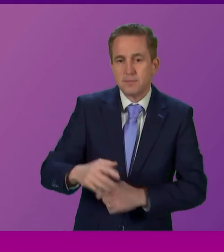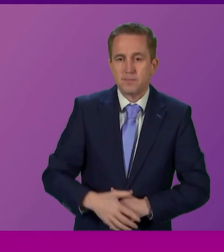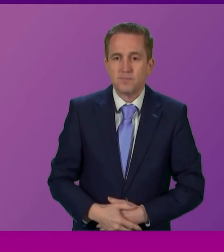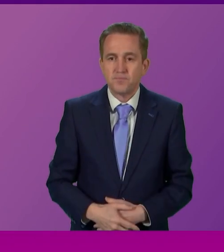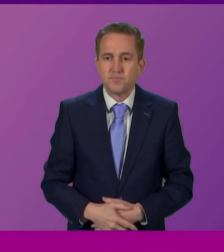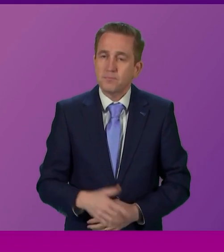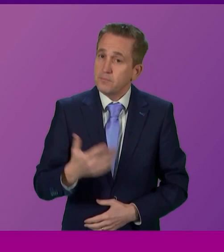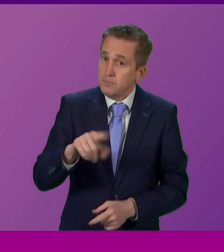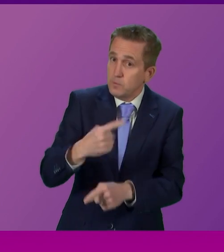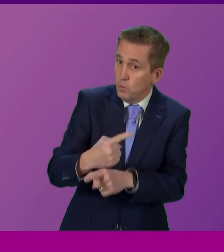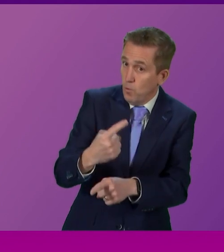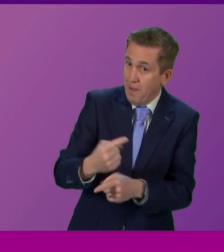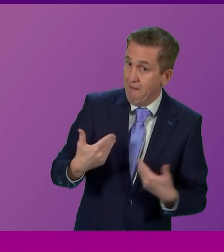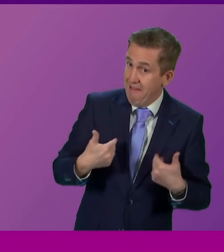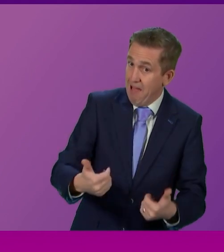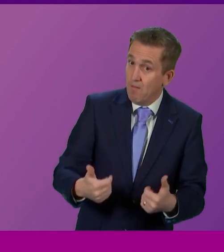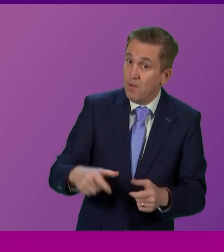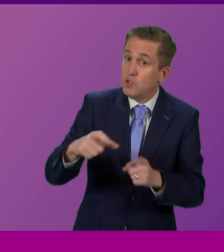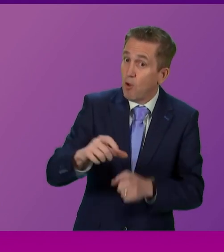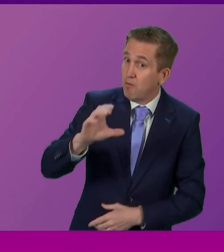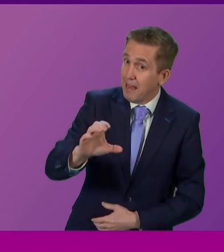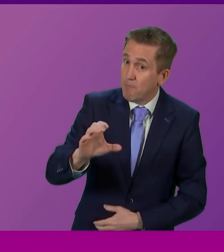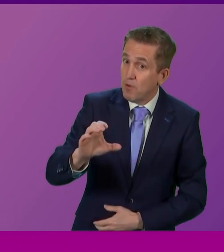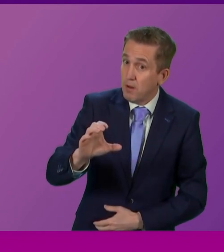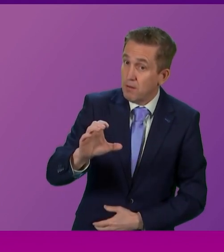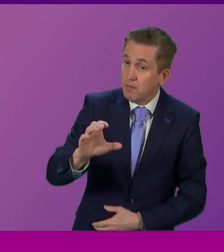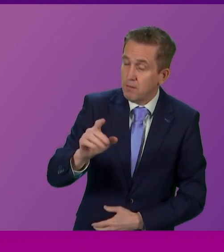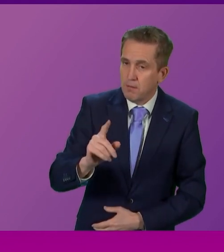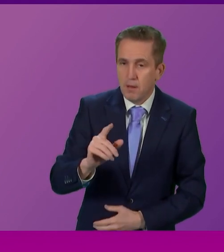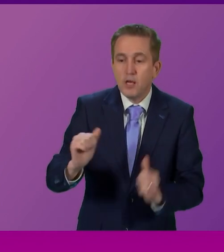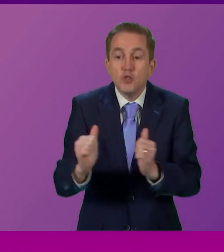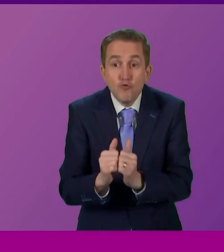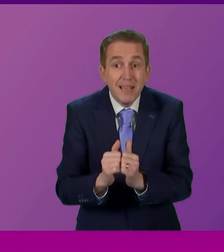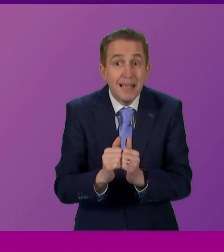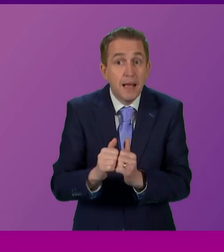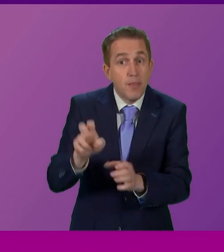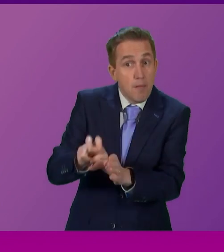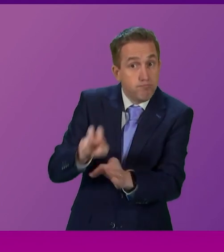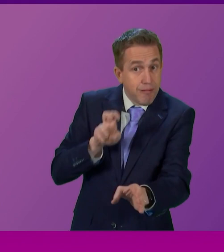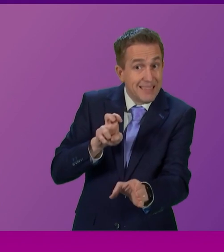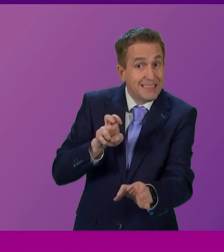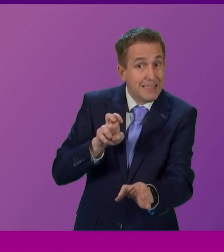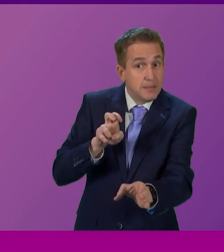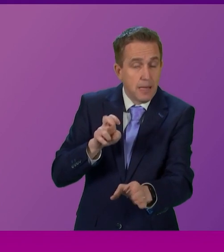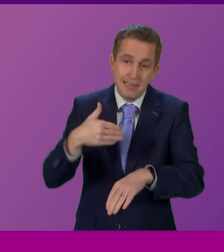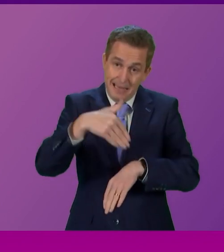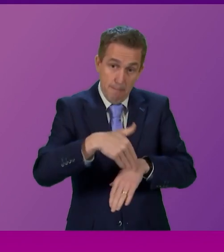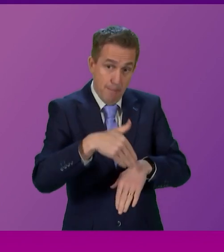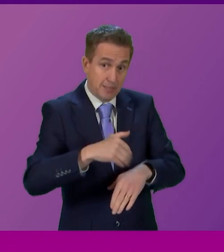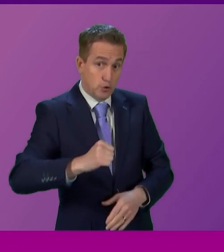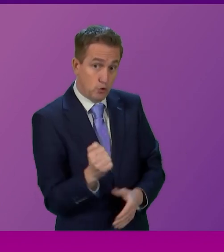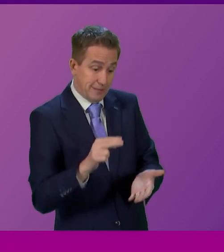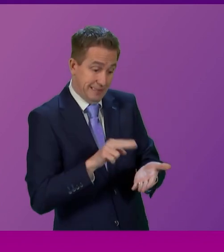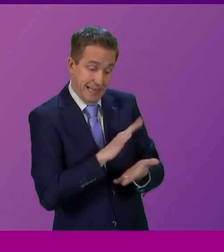talk about health. Would Donald Cameron concede that Brexit has been a real problem for the NHS in Scotland,